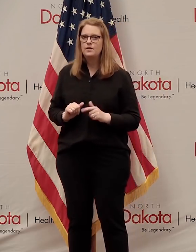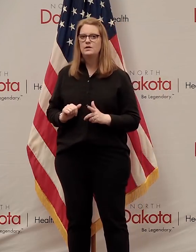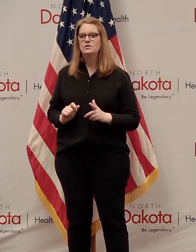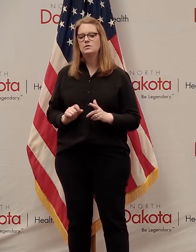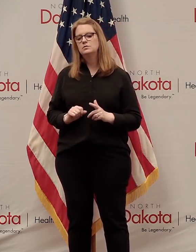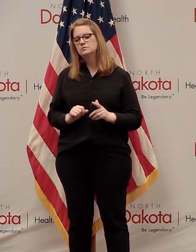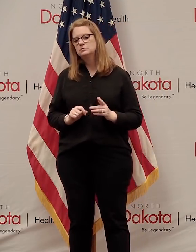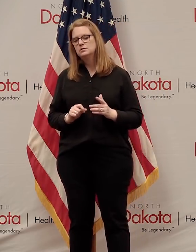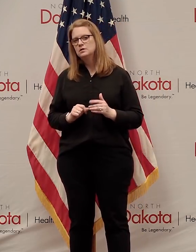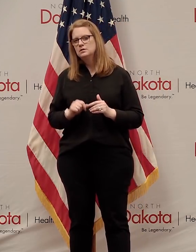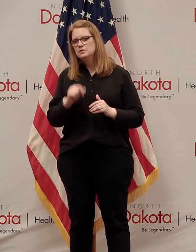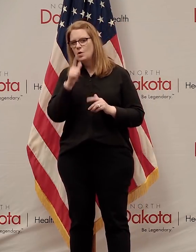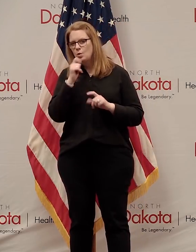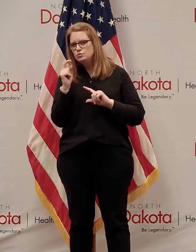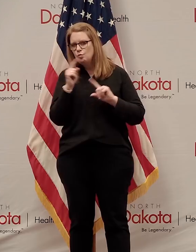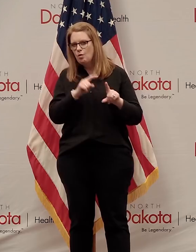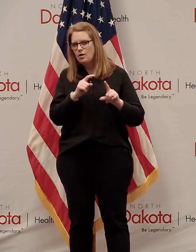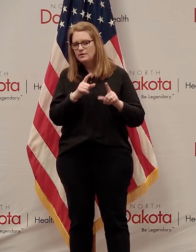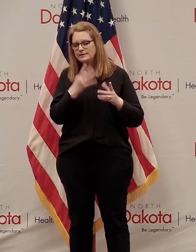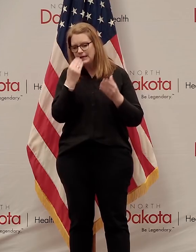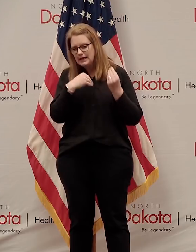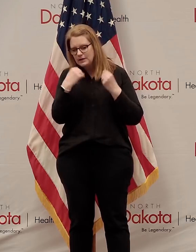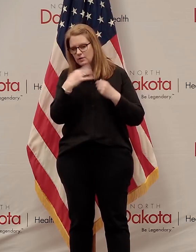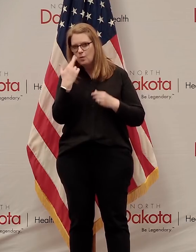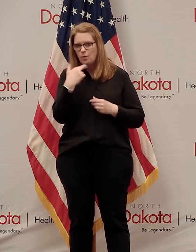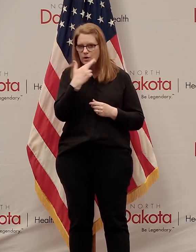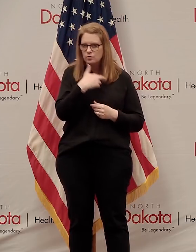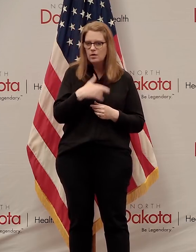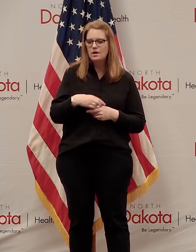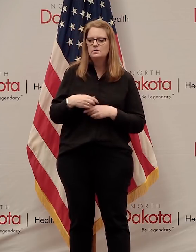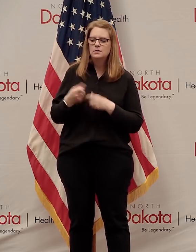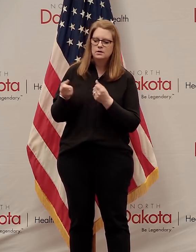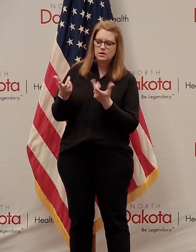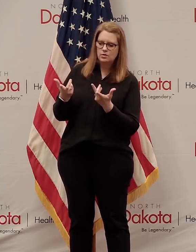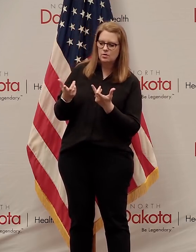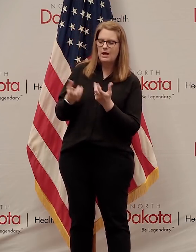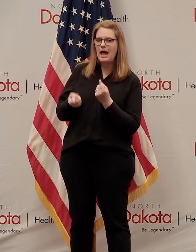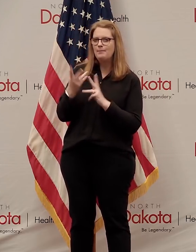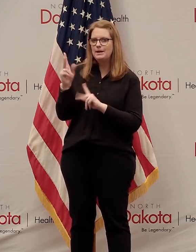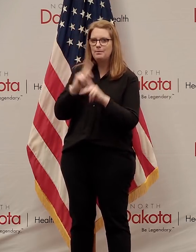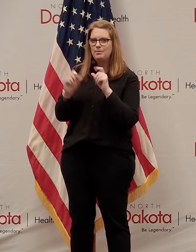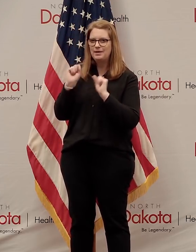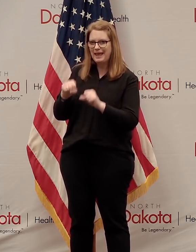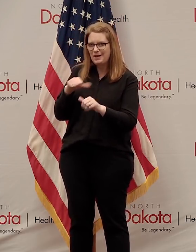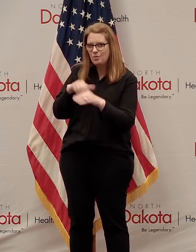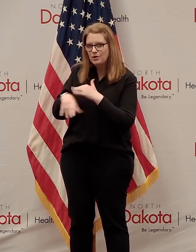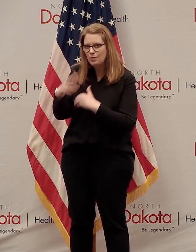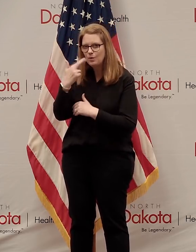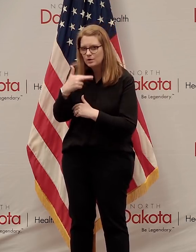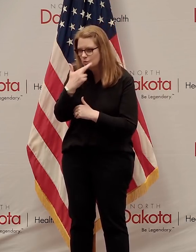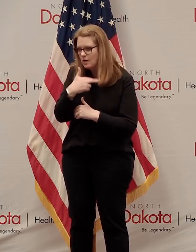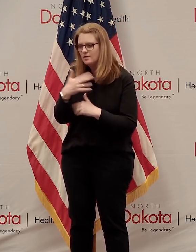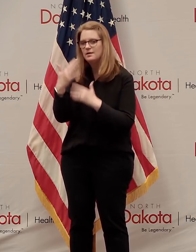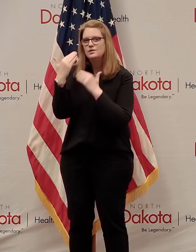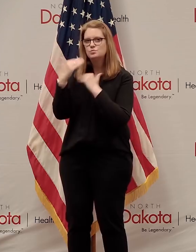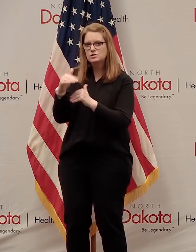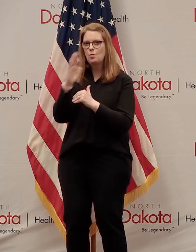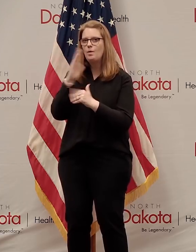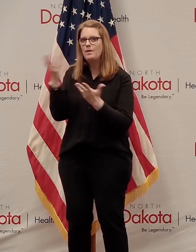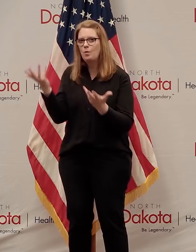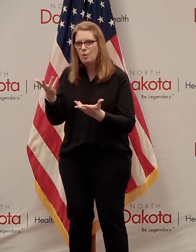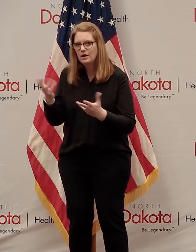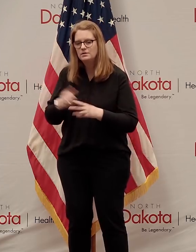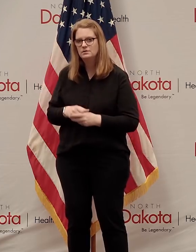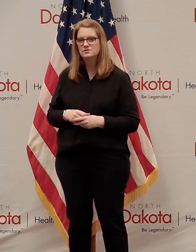customer set, what's the business opportunity, what's the size of that, and what the restrictions might be that are going to also strain